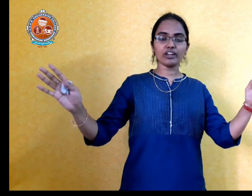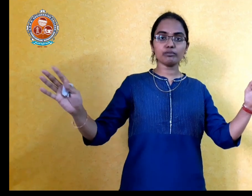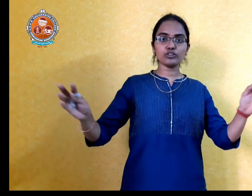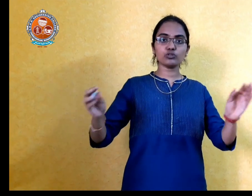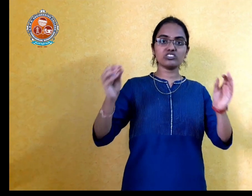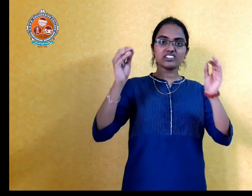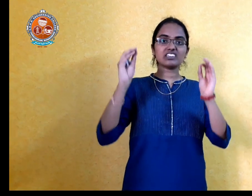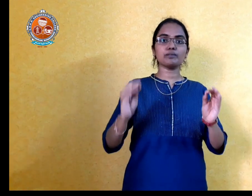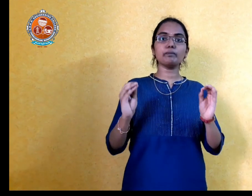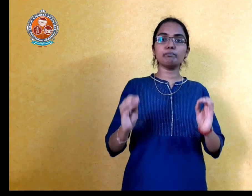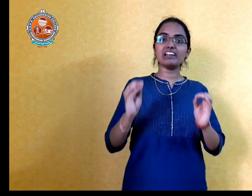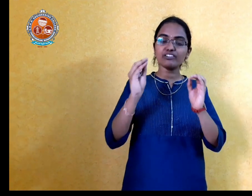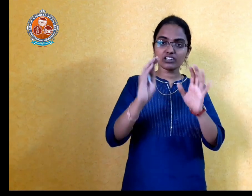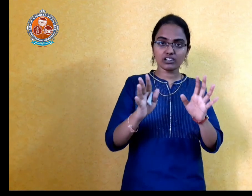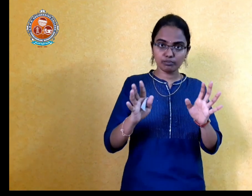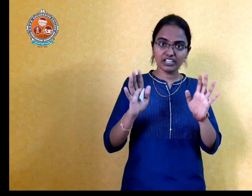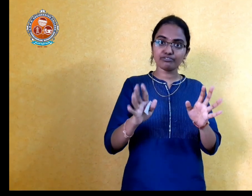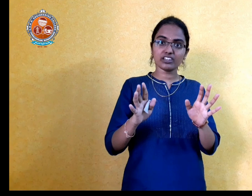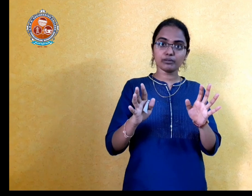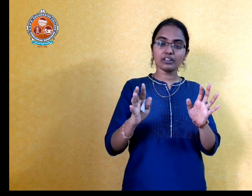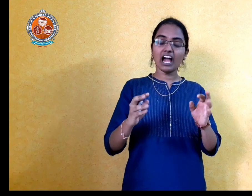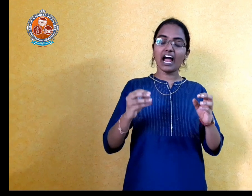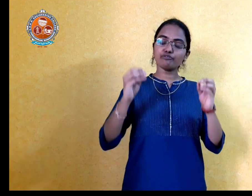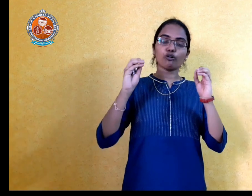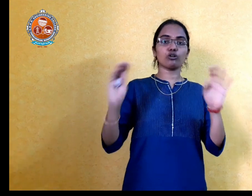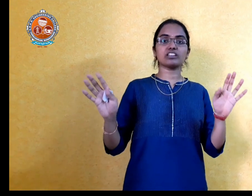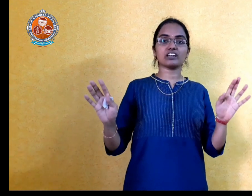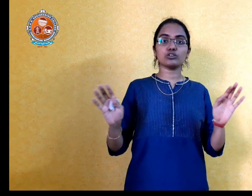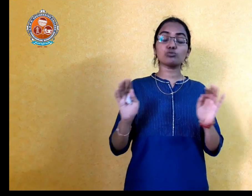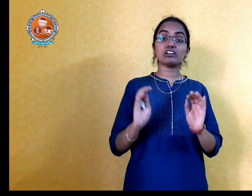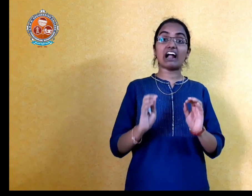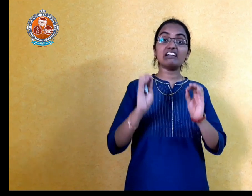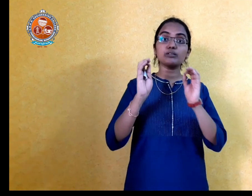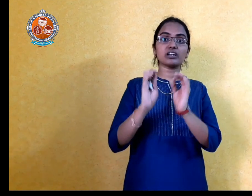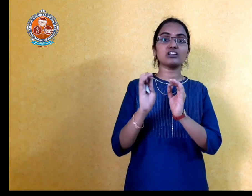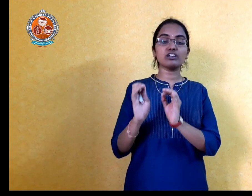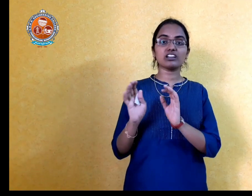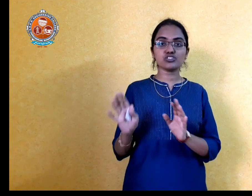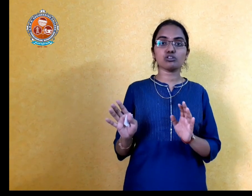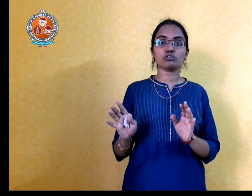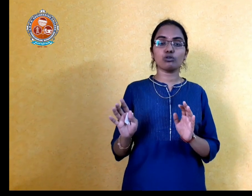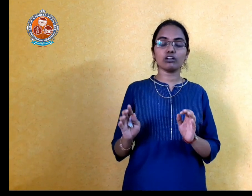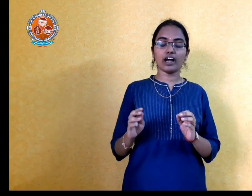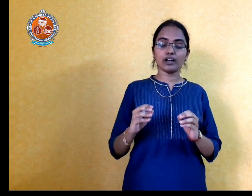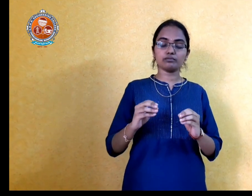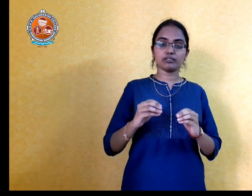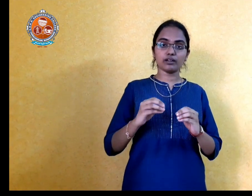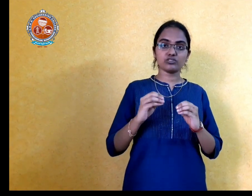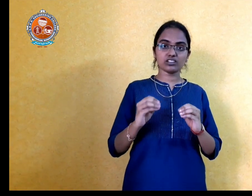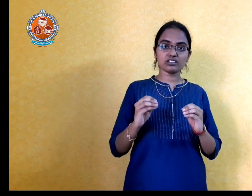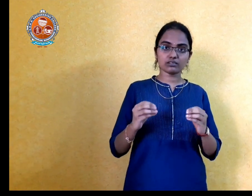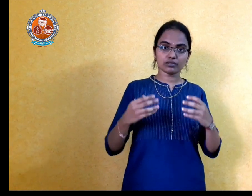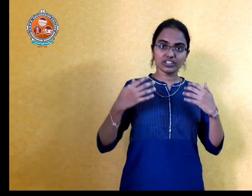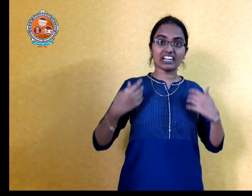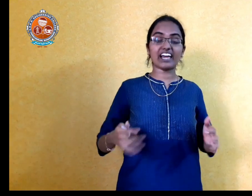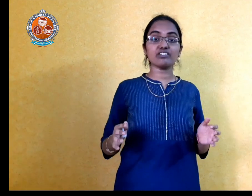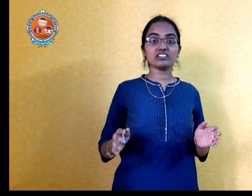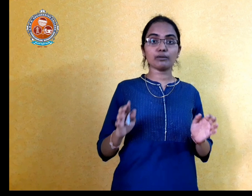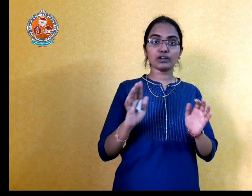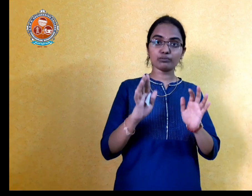him you just keep believing believe in him and follow that you will ultimately reach your goal and just with a live example I